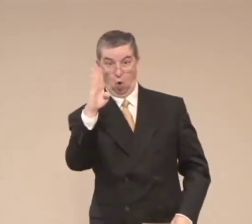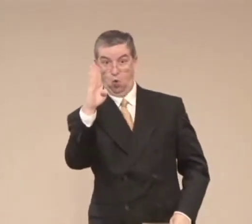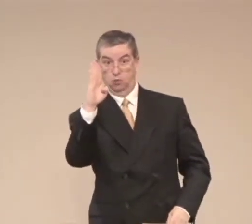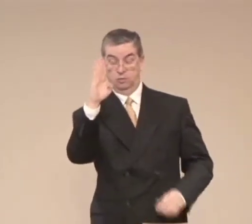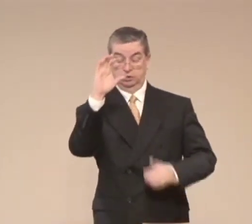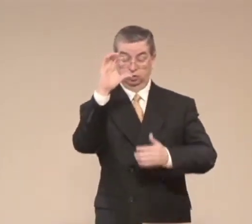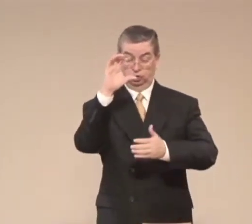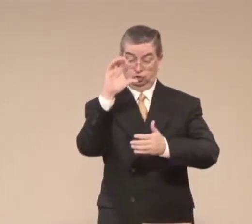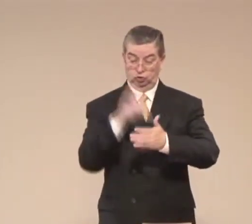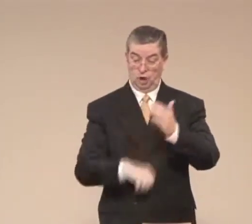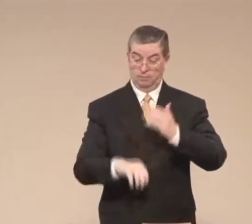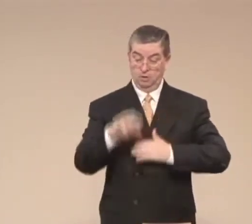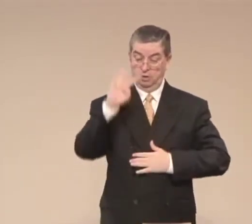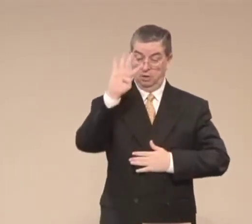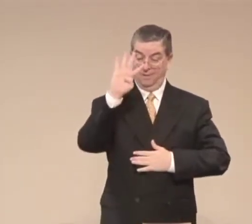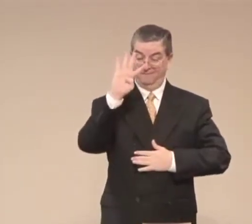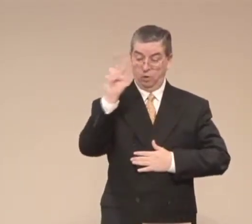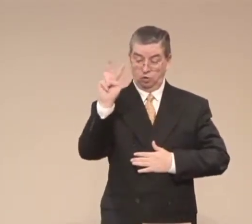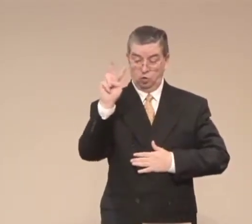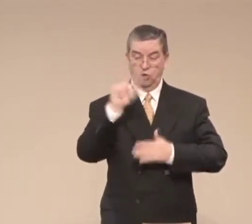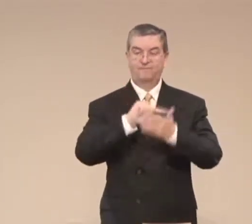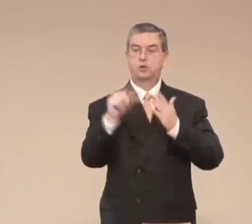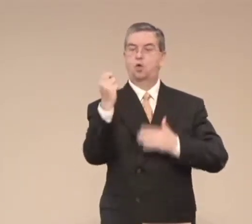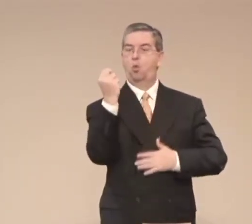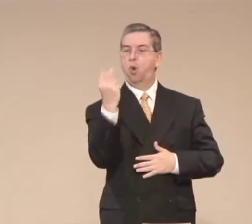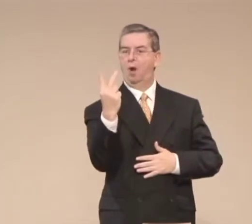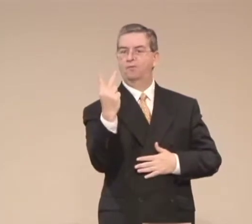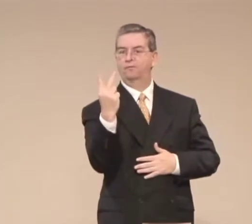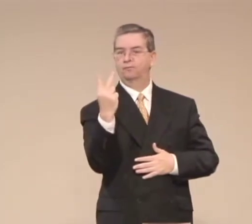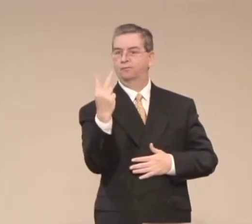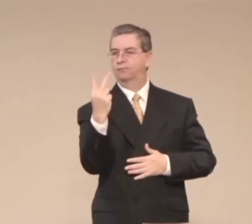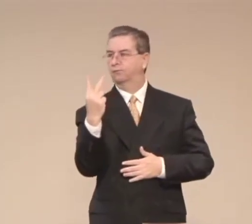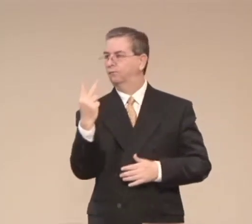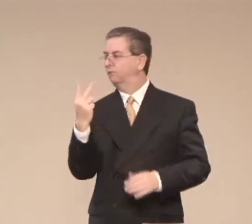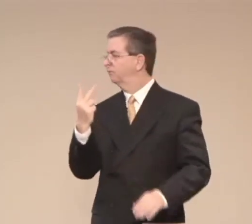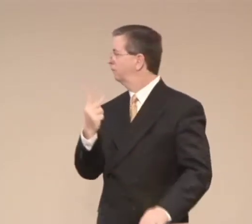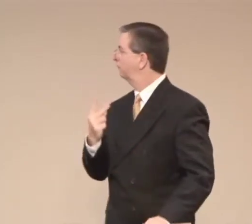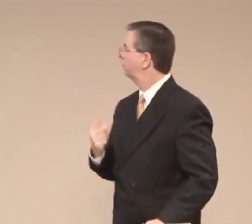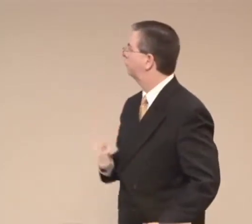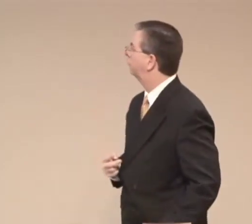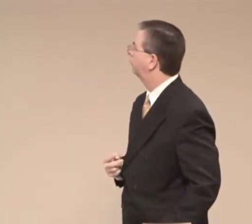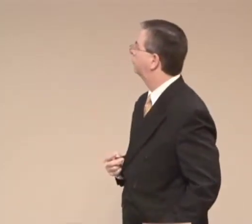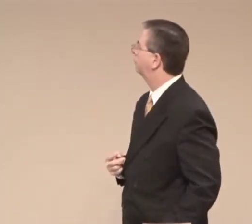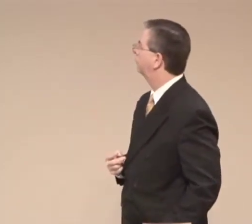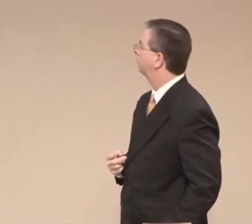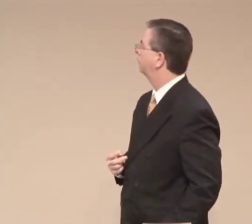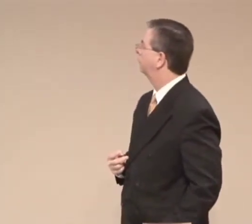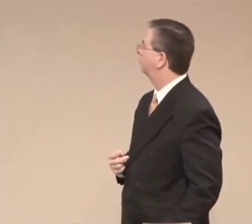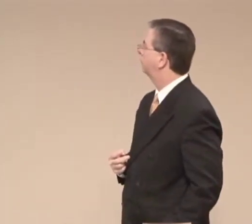Again, we'll be looking at Job chapter 42, verse 2. 42. Job